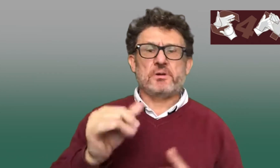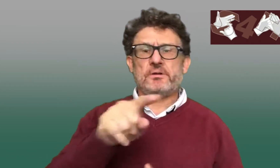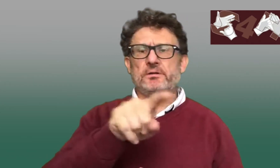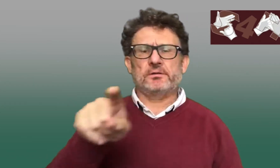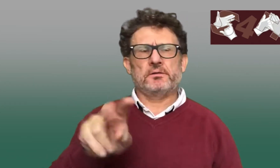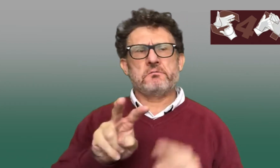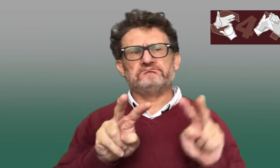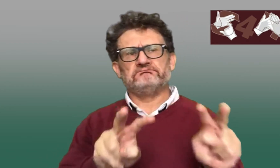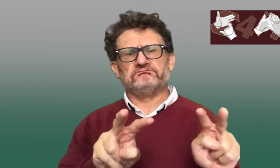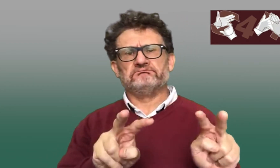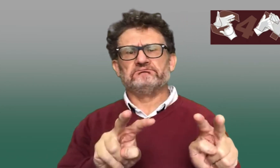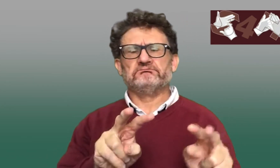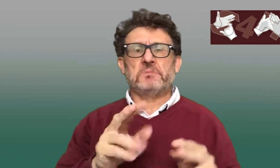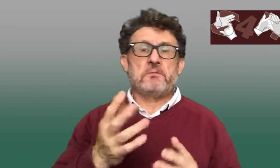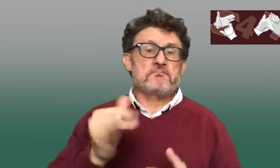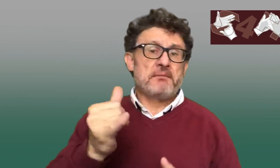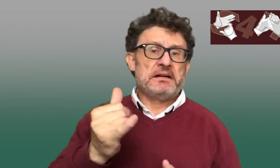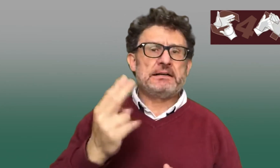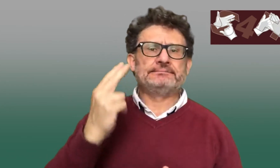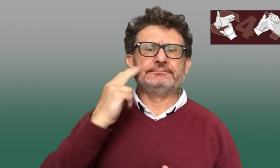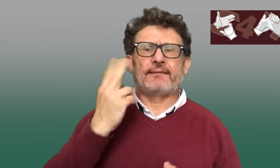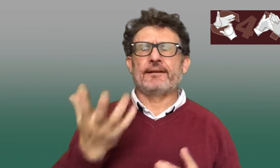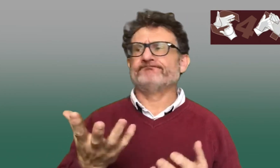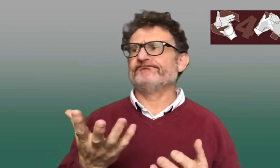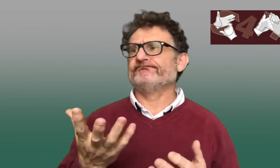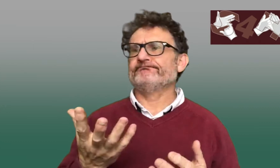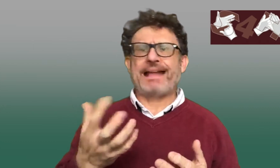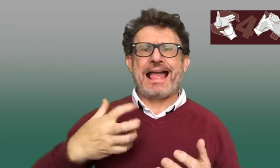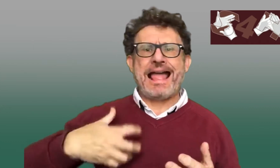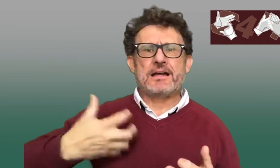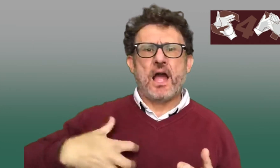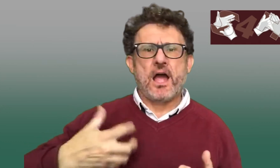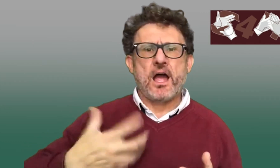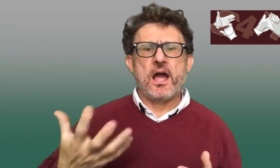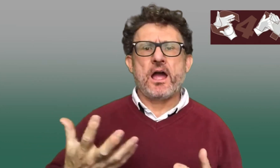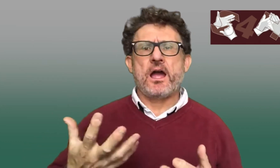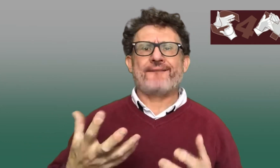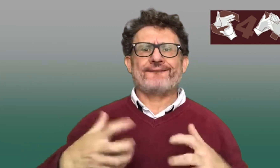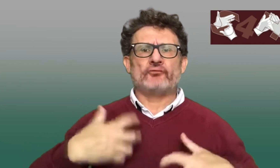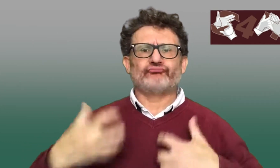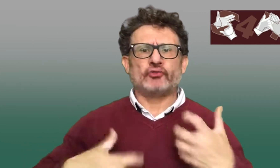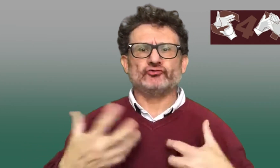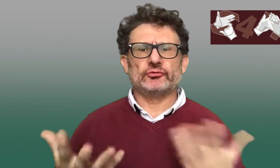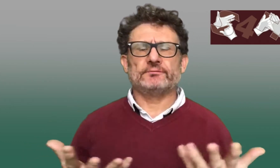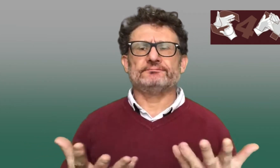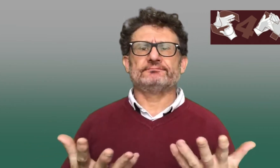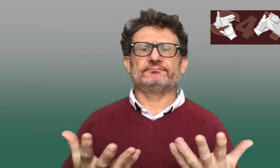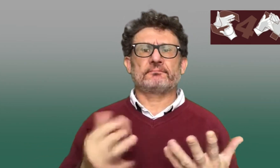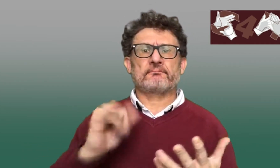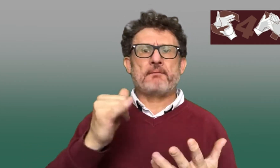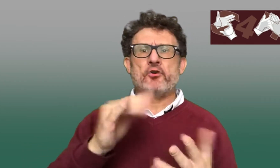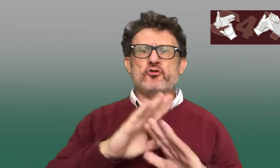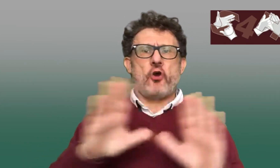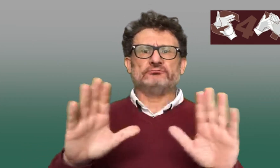just consider how you may have looked at certain deaf people and seen that they've come across as being angry, frustrated,